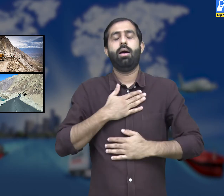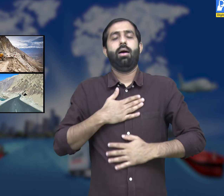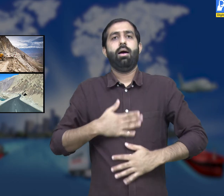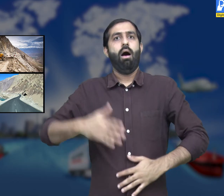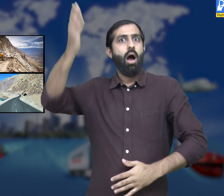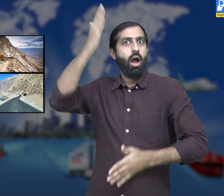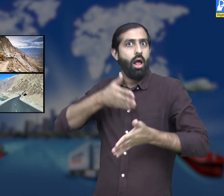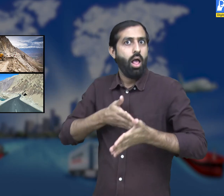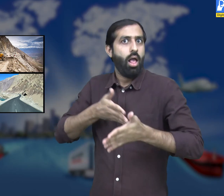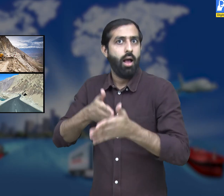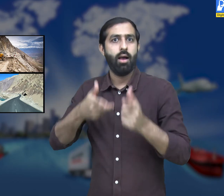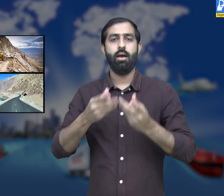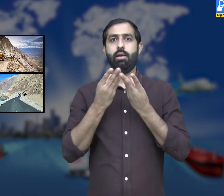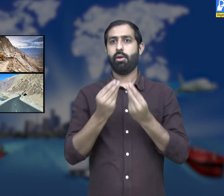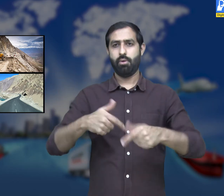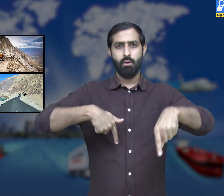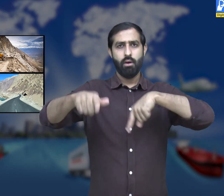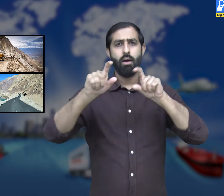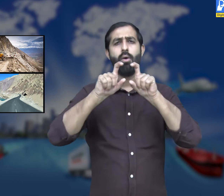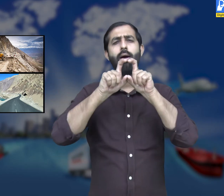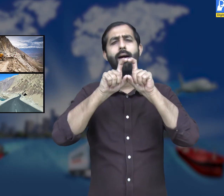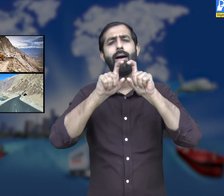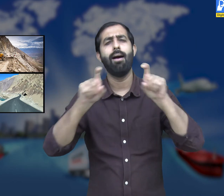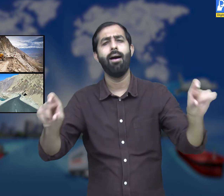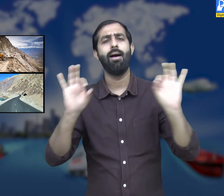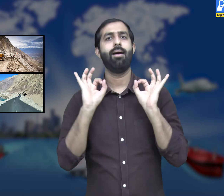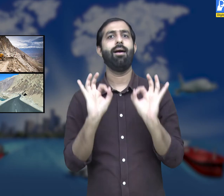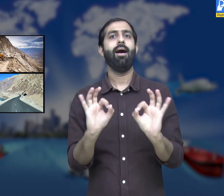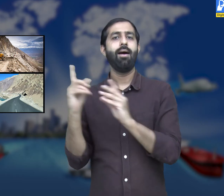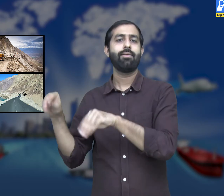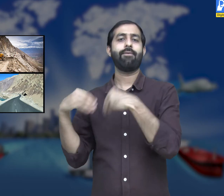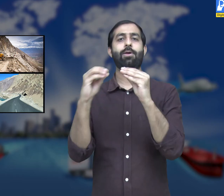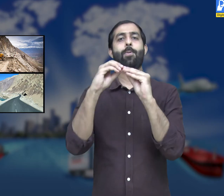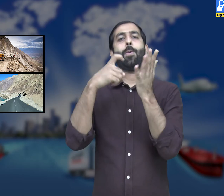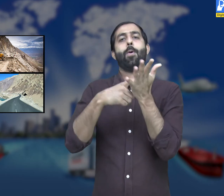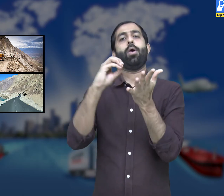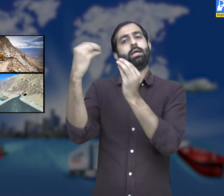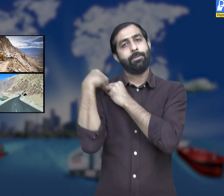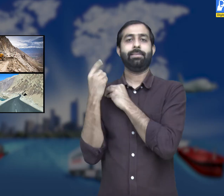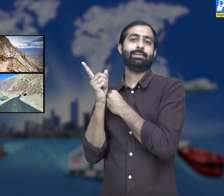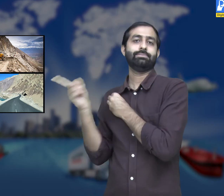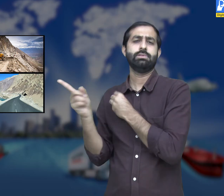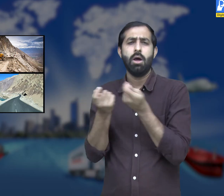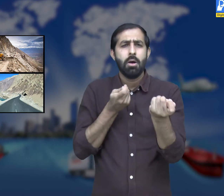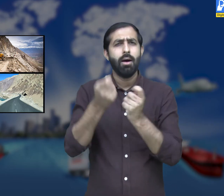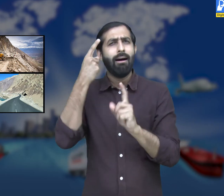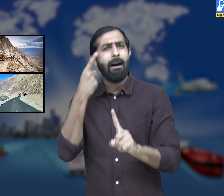easier for people and has provided access in the areas of difficult terrain. These